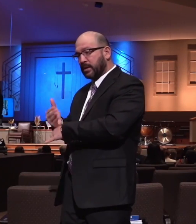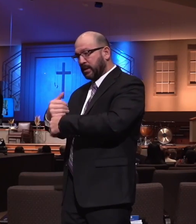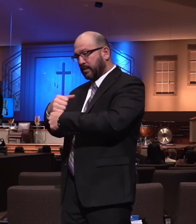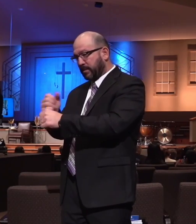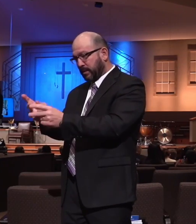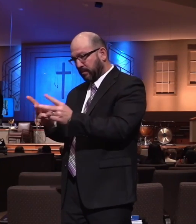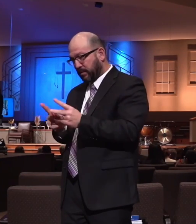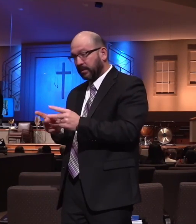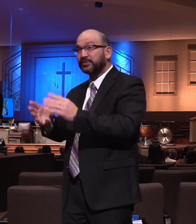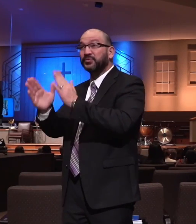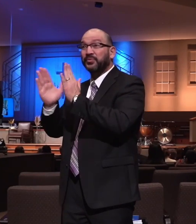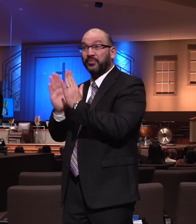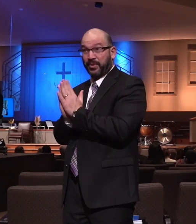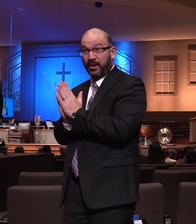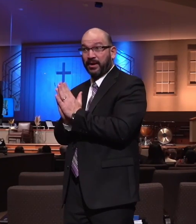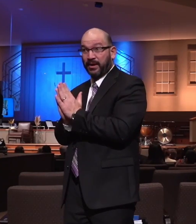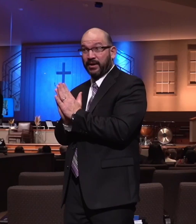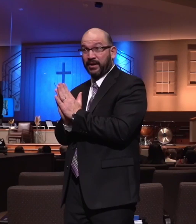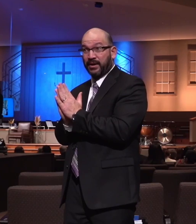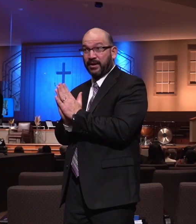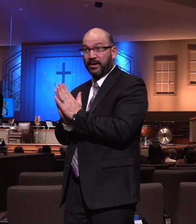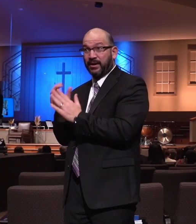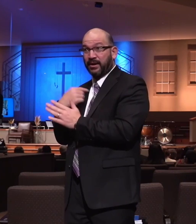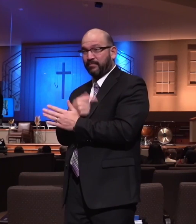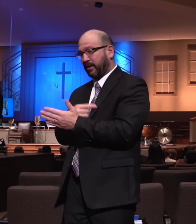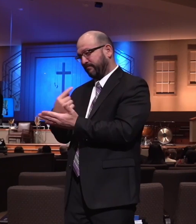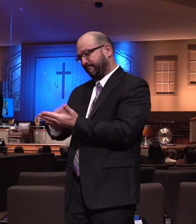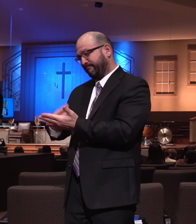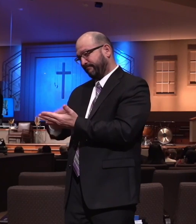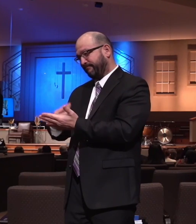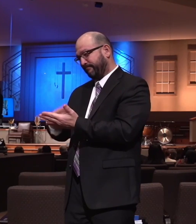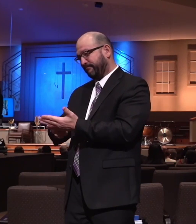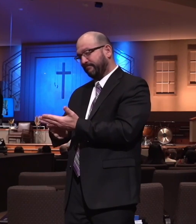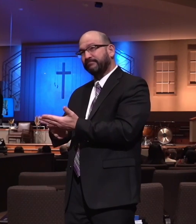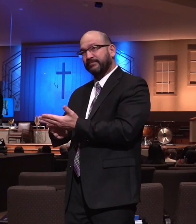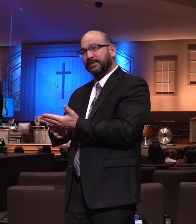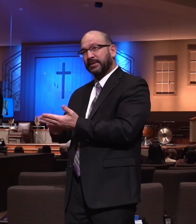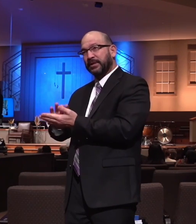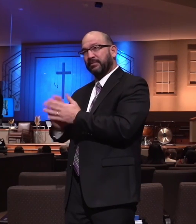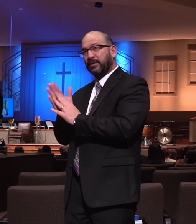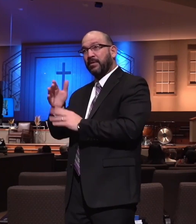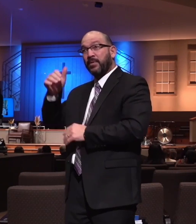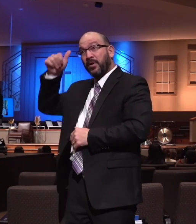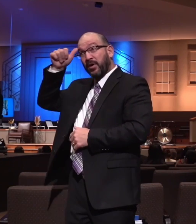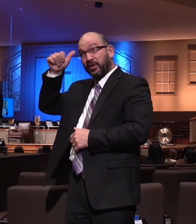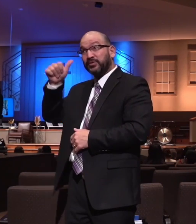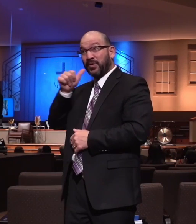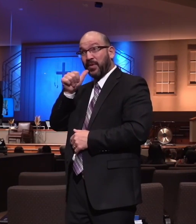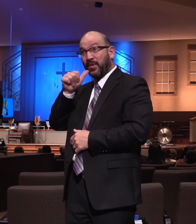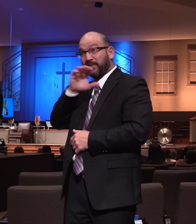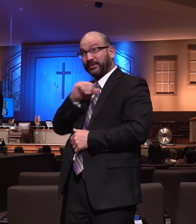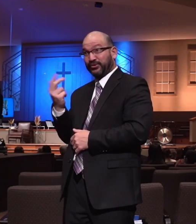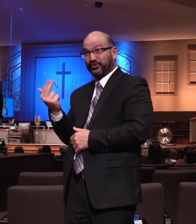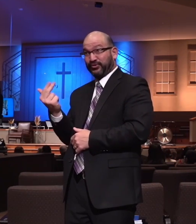pray. He said, we talked about this rite of passage into adulthood. We talked about moral purity.